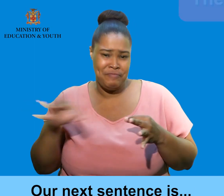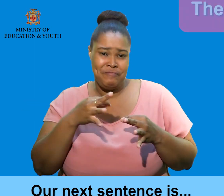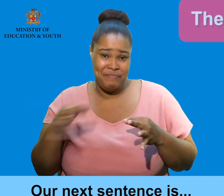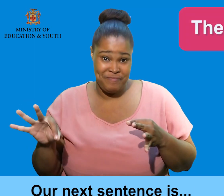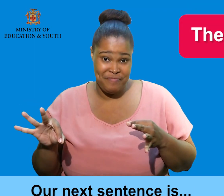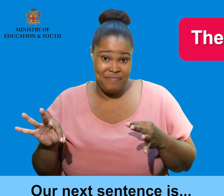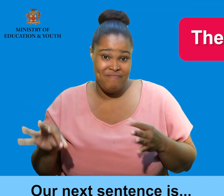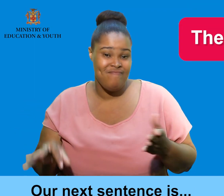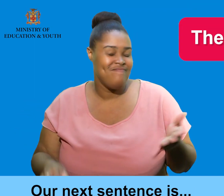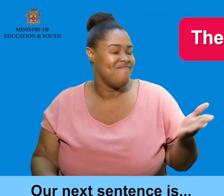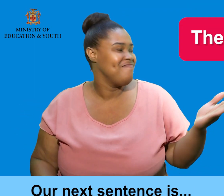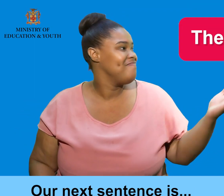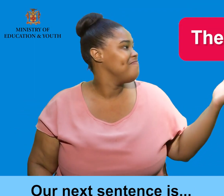Our next sentence is.